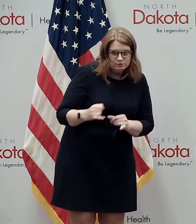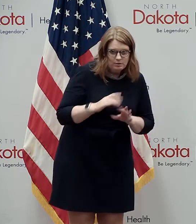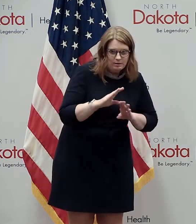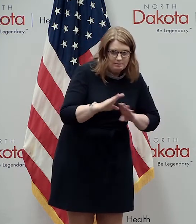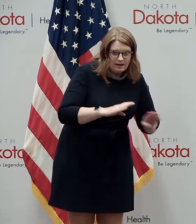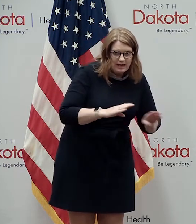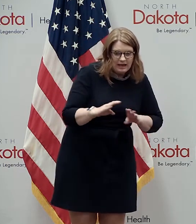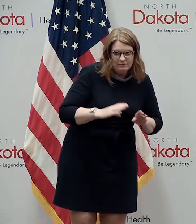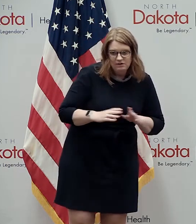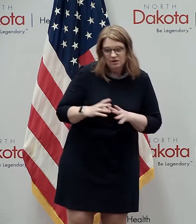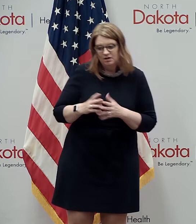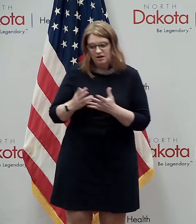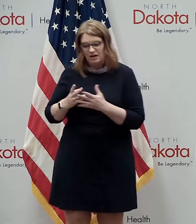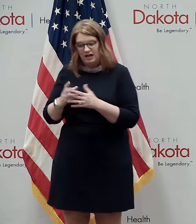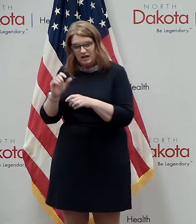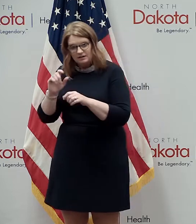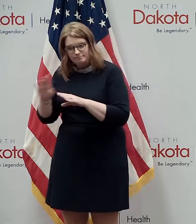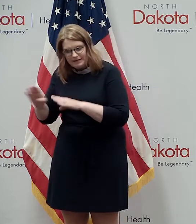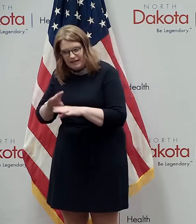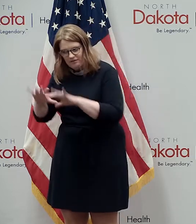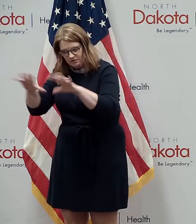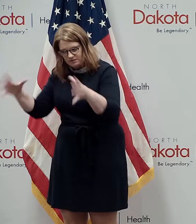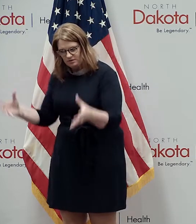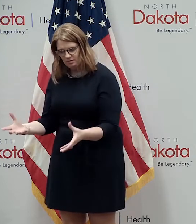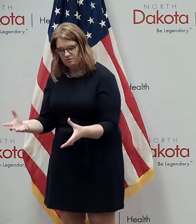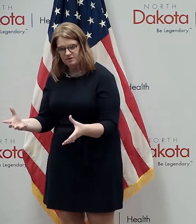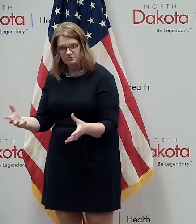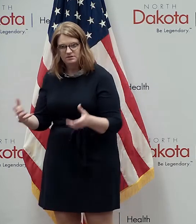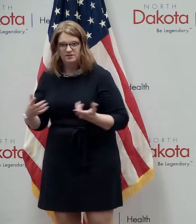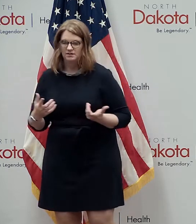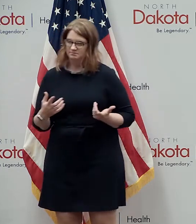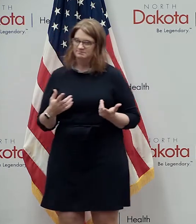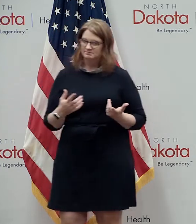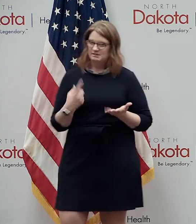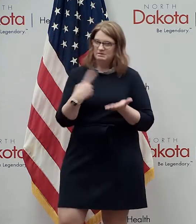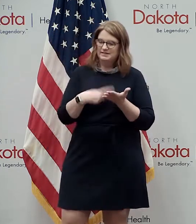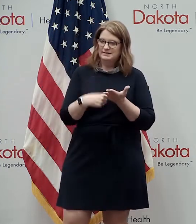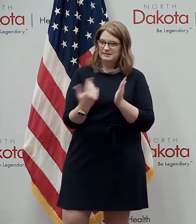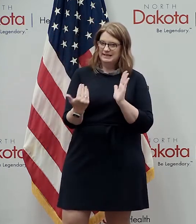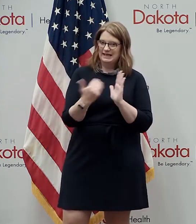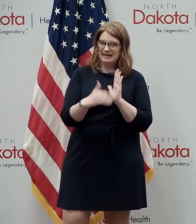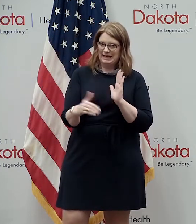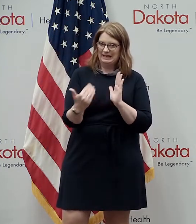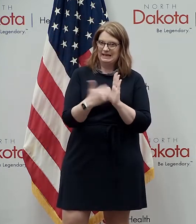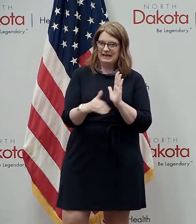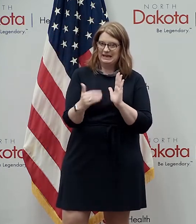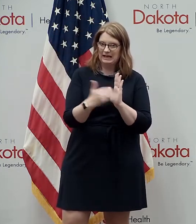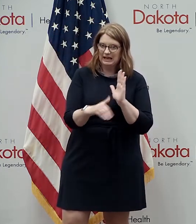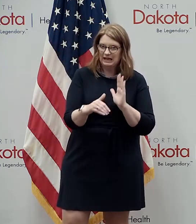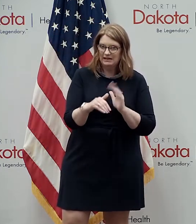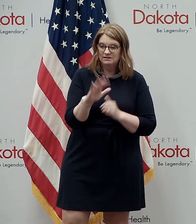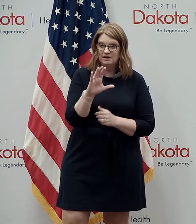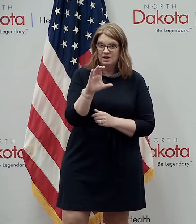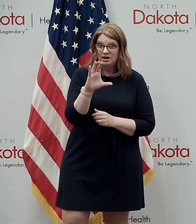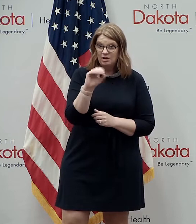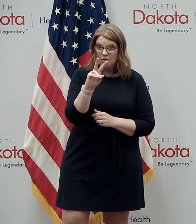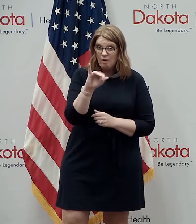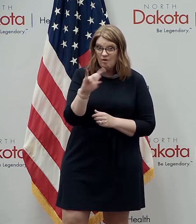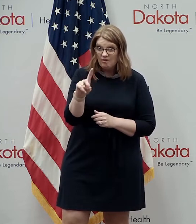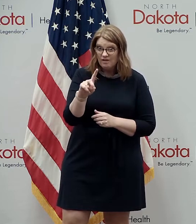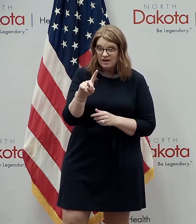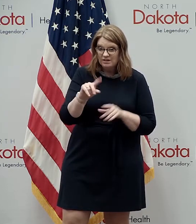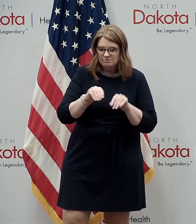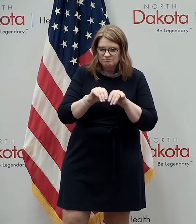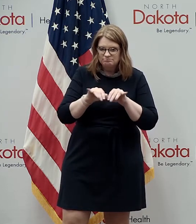collectively because of COVID-19 as we've talked about at previous conferences the risk is spread so